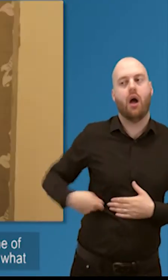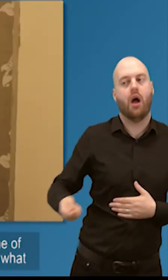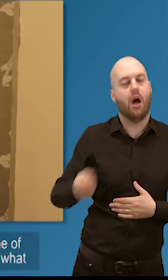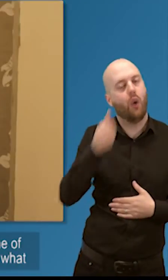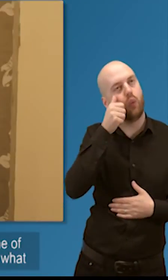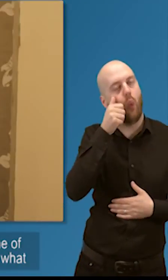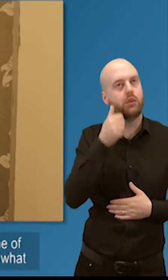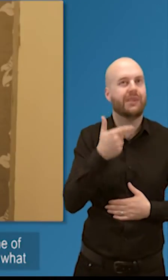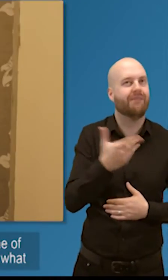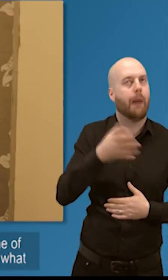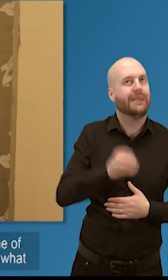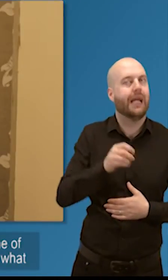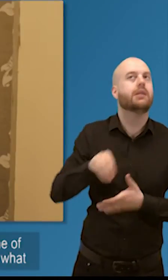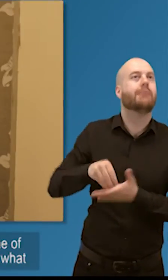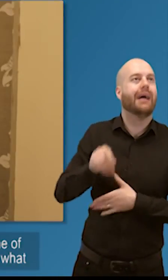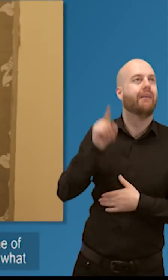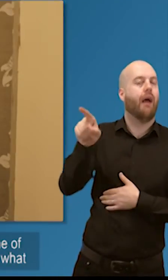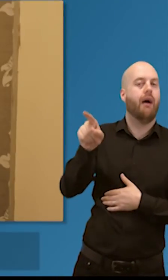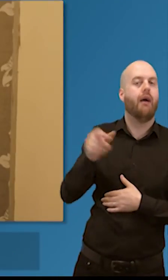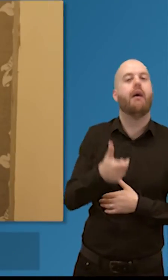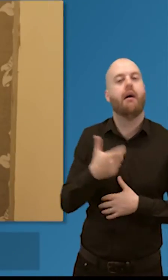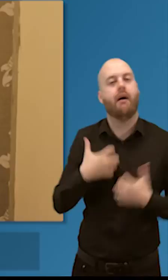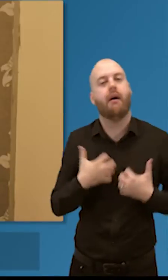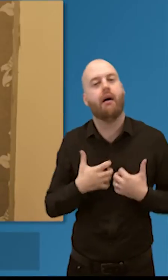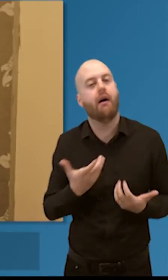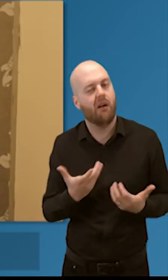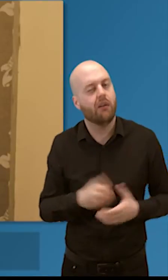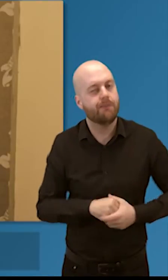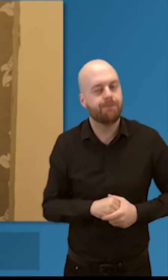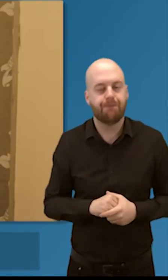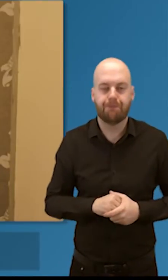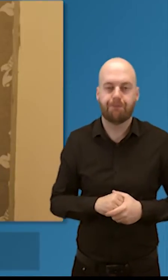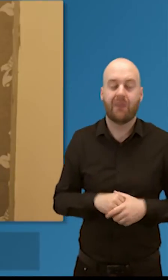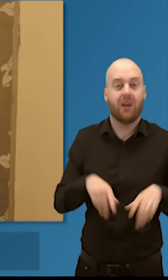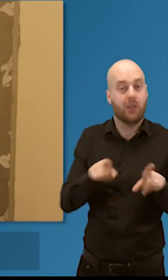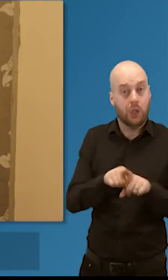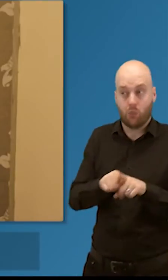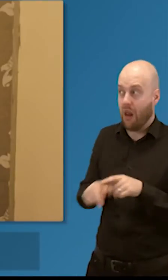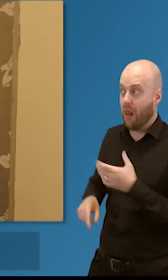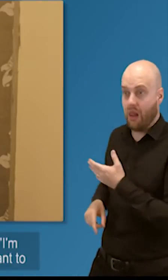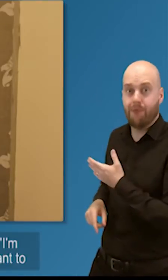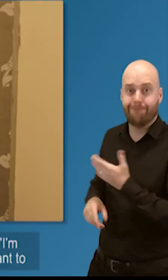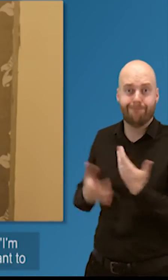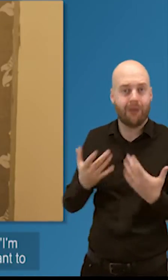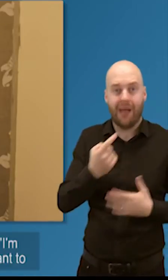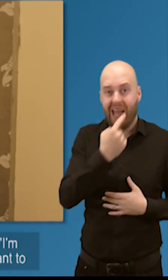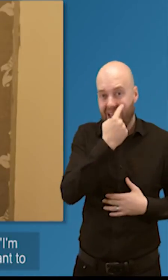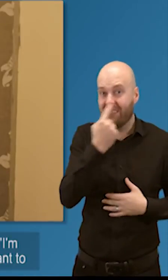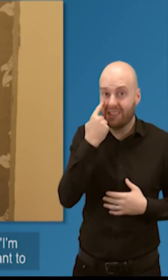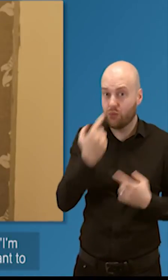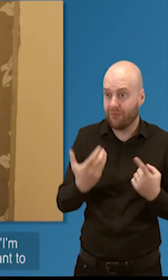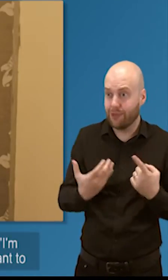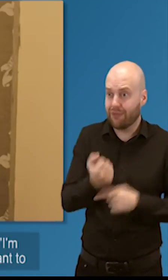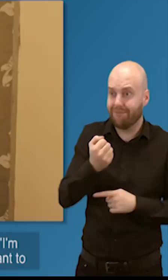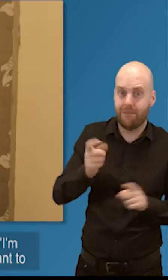about what we do we all we're all kind of prone to saying yeah i'm all right yeah i'm okay most people here don't say i'm